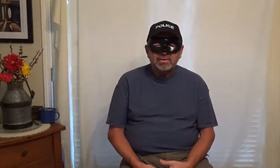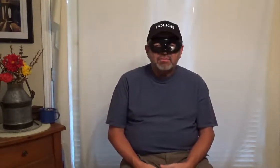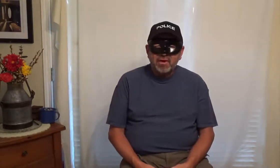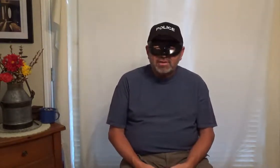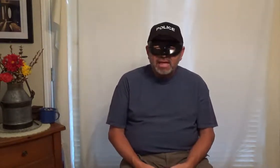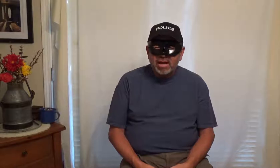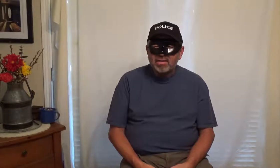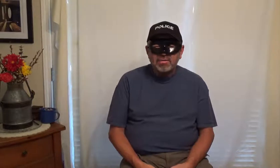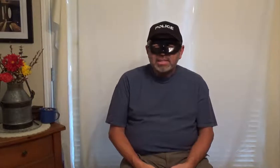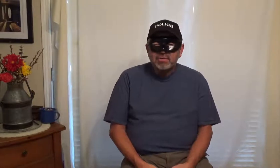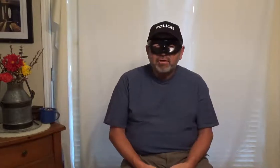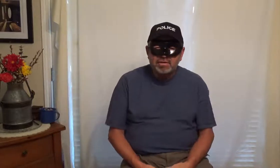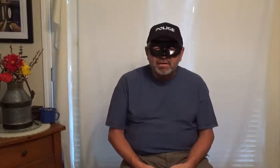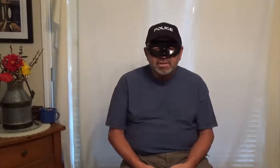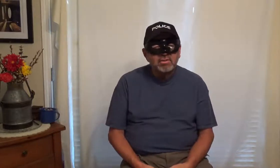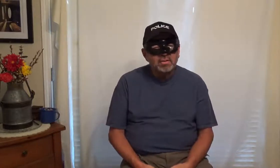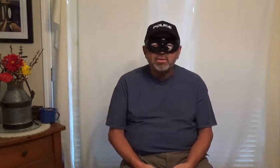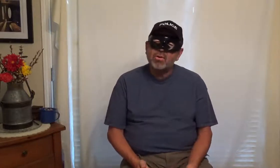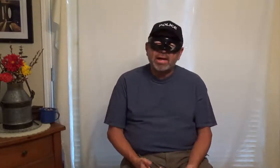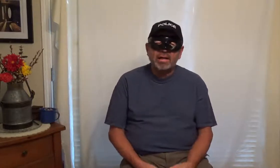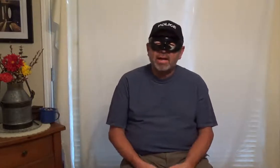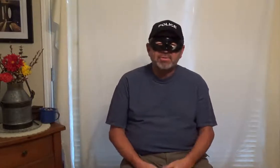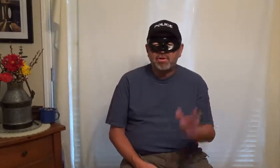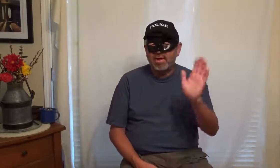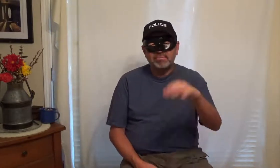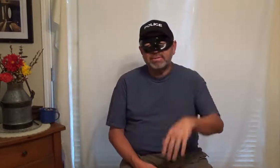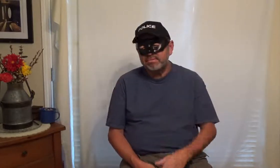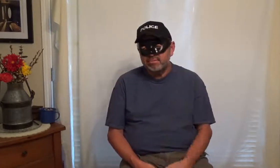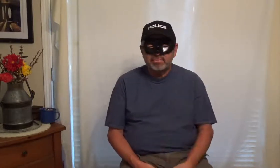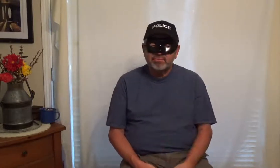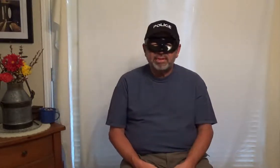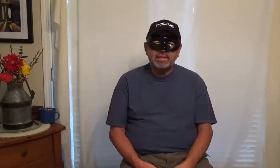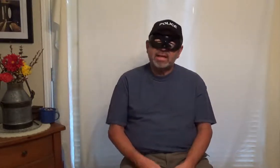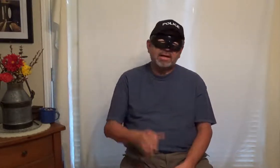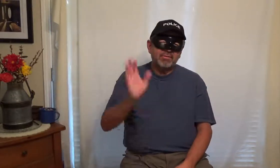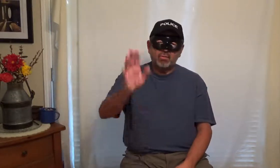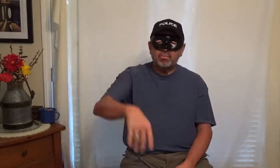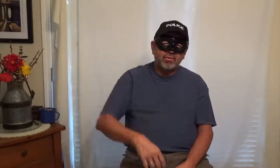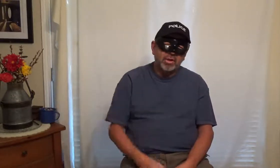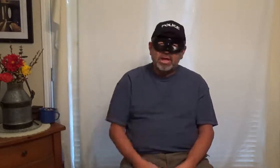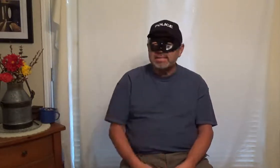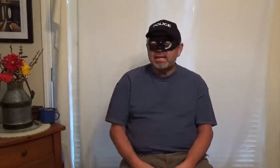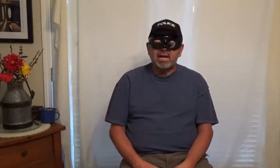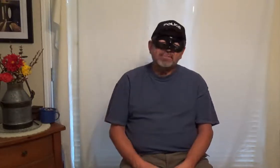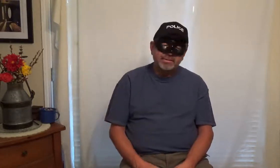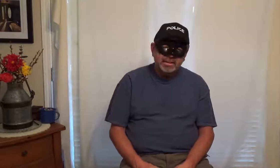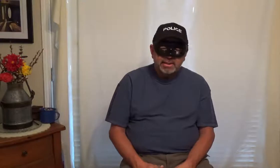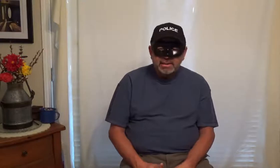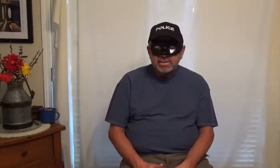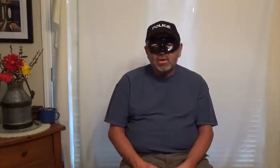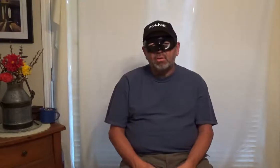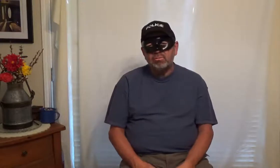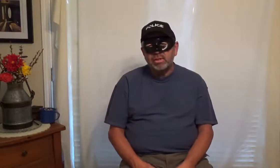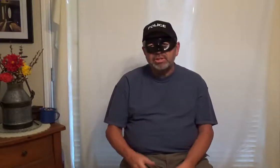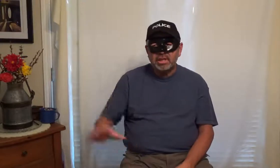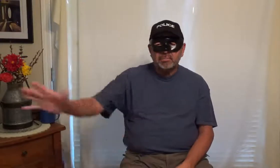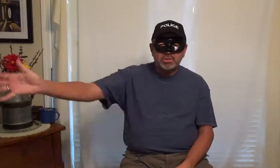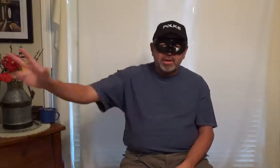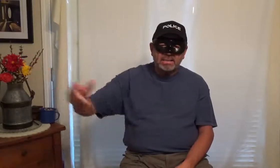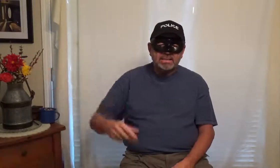goes false that I don't even seen a false steps you know what you're right I'm sorry I just funny that forget what I said all right so we checked a couple spots and